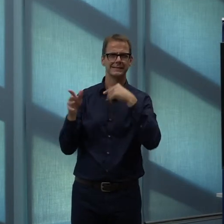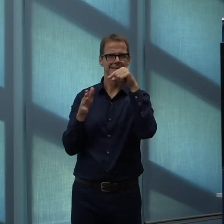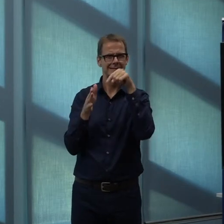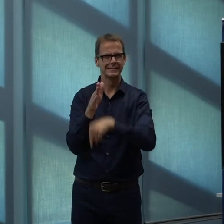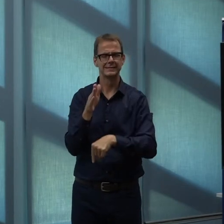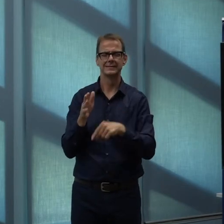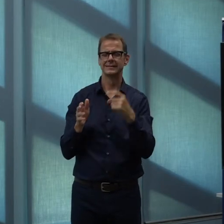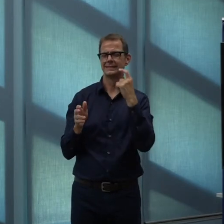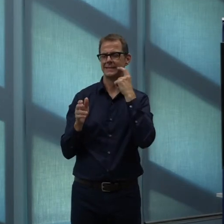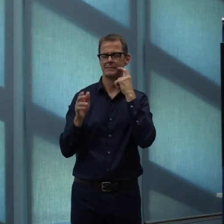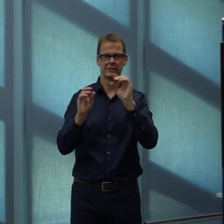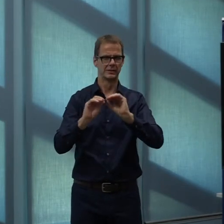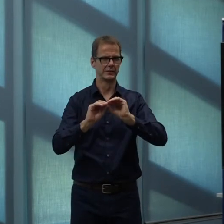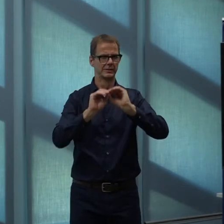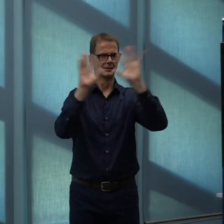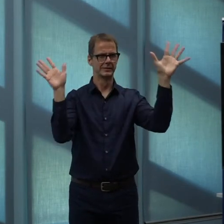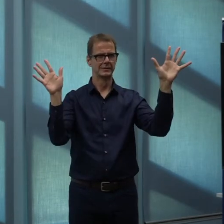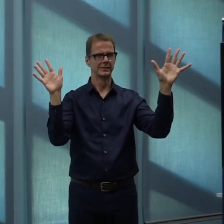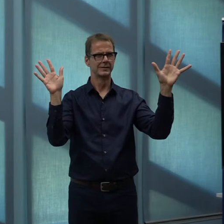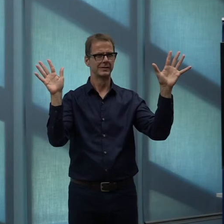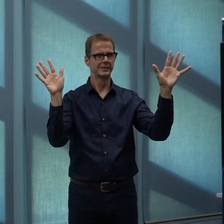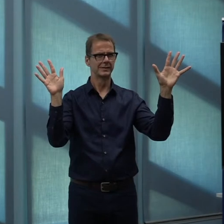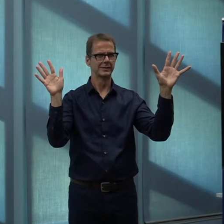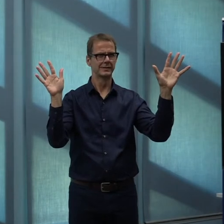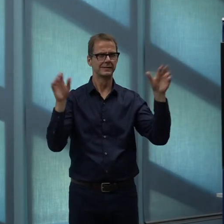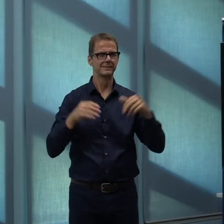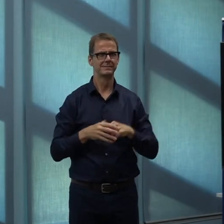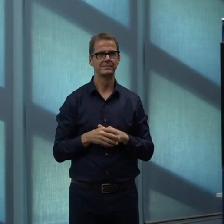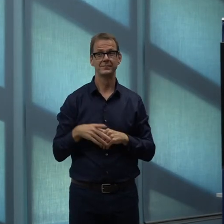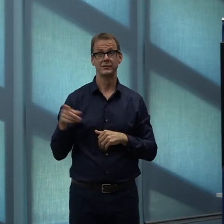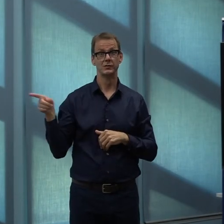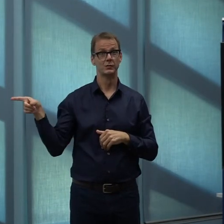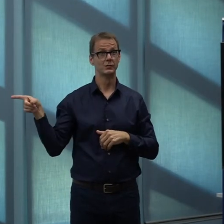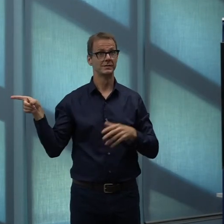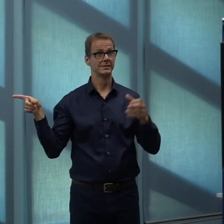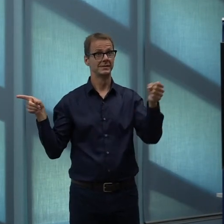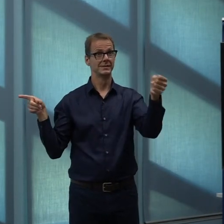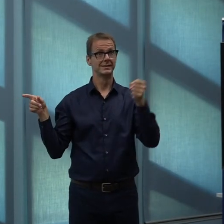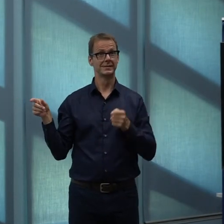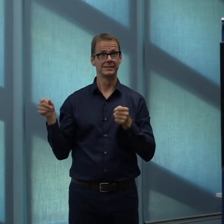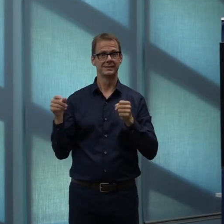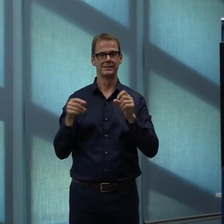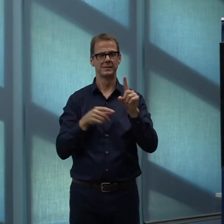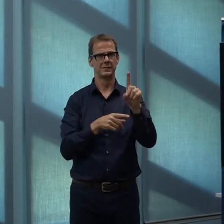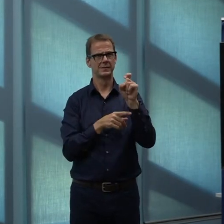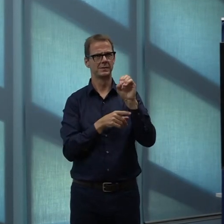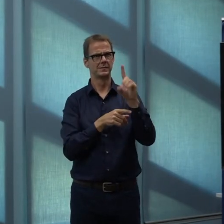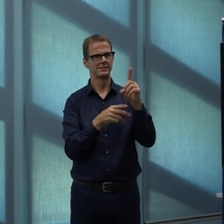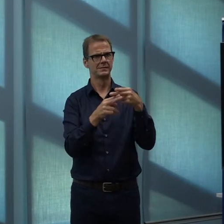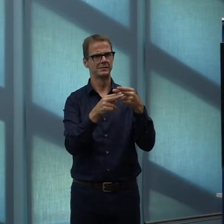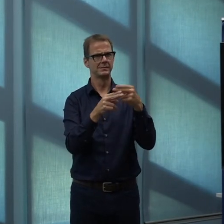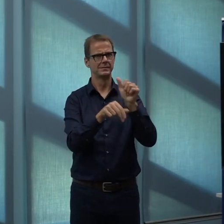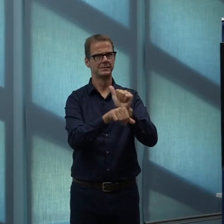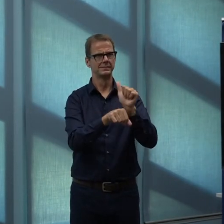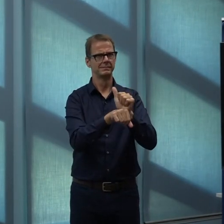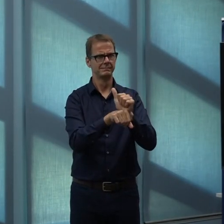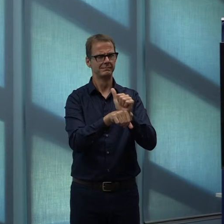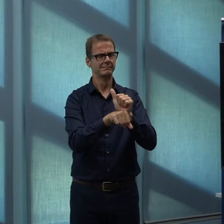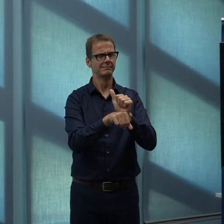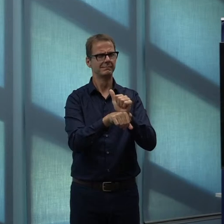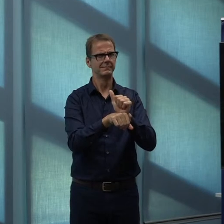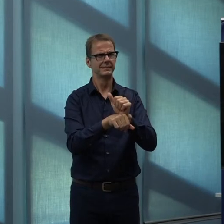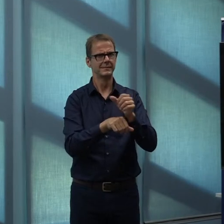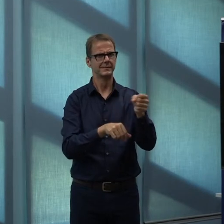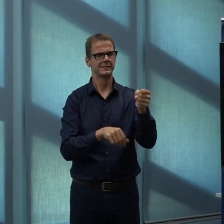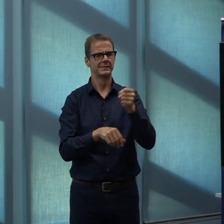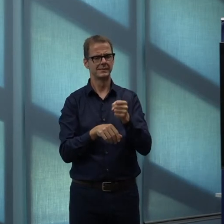How is it possible that hiring these people back, or hiring these people, 101 people, is